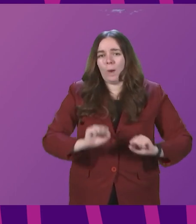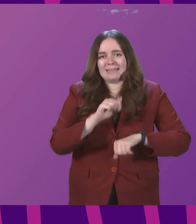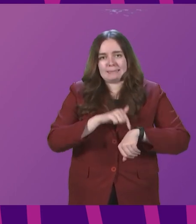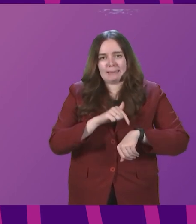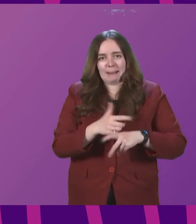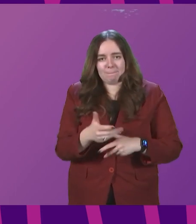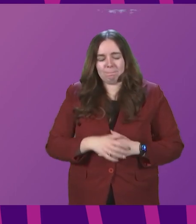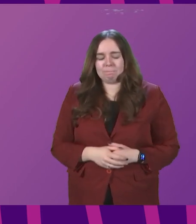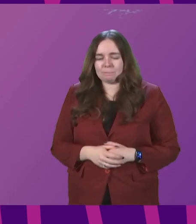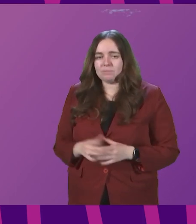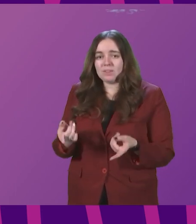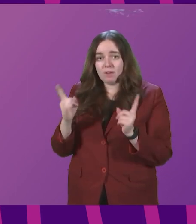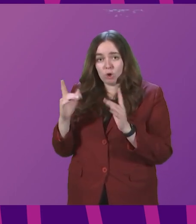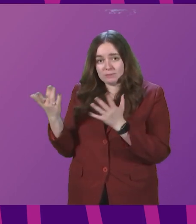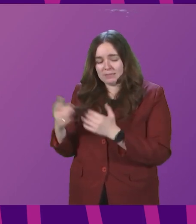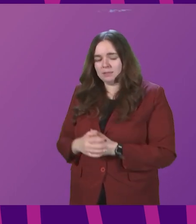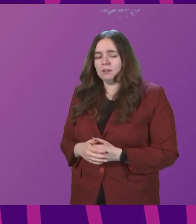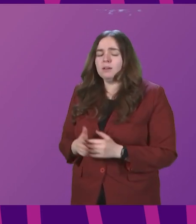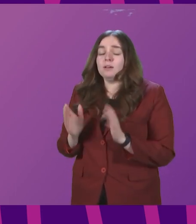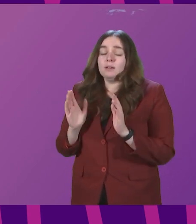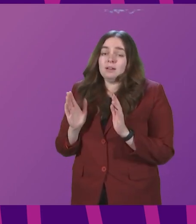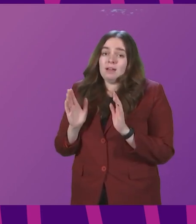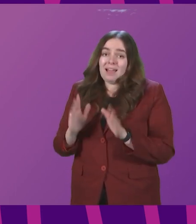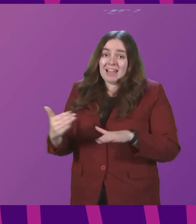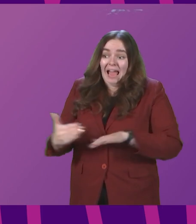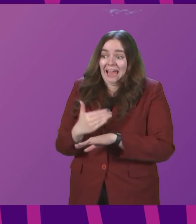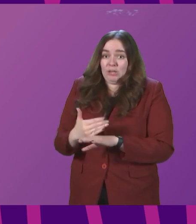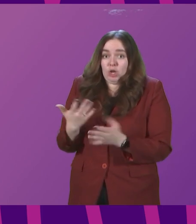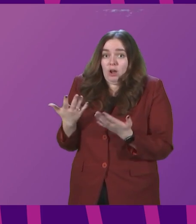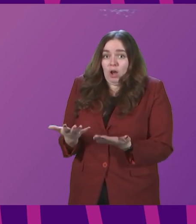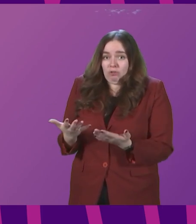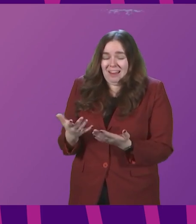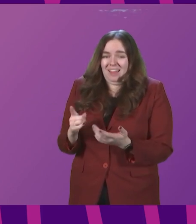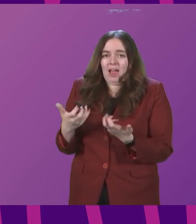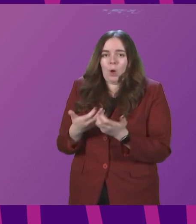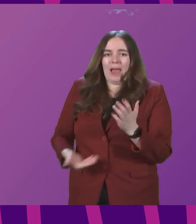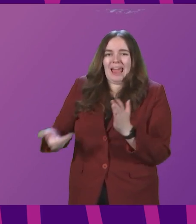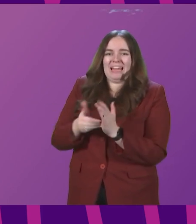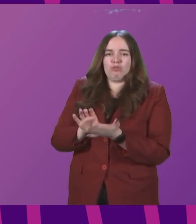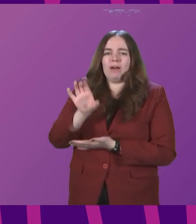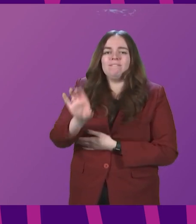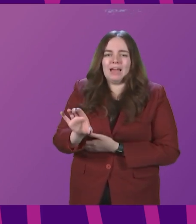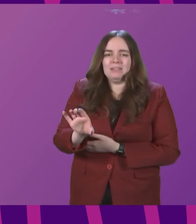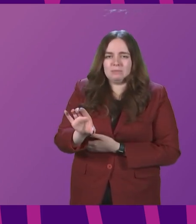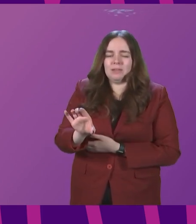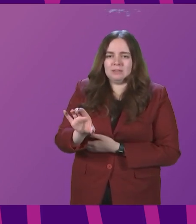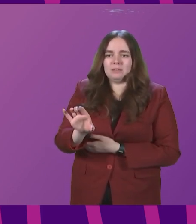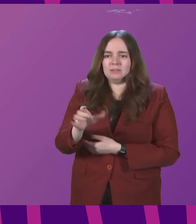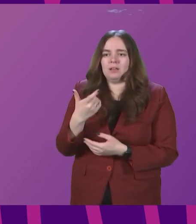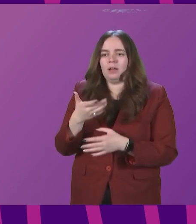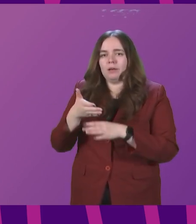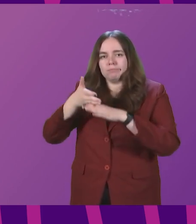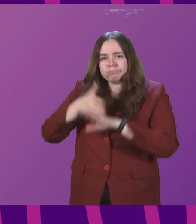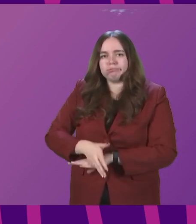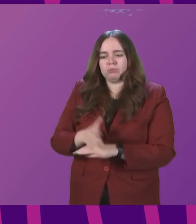First Minister. There is action currently being taken in the form of additional investment and efforts to